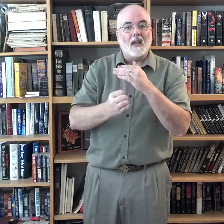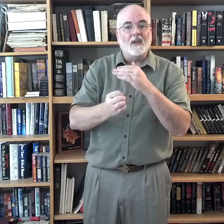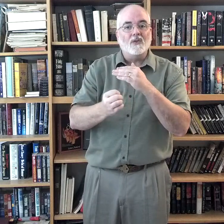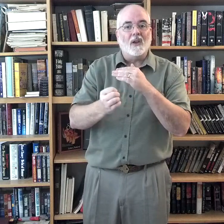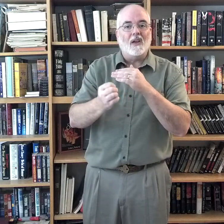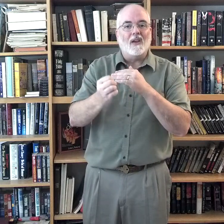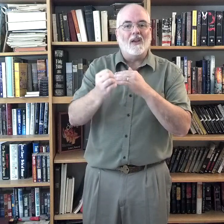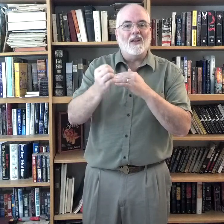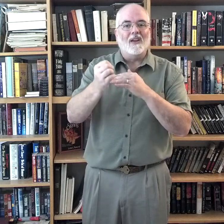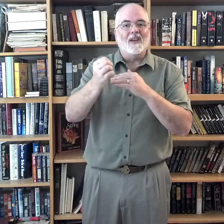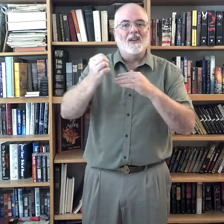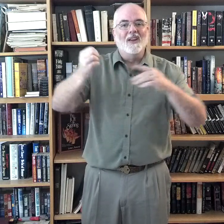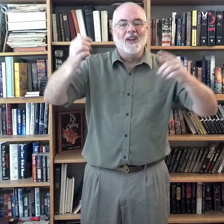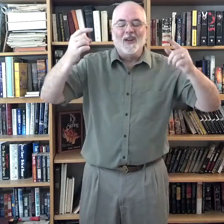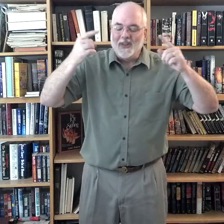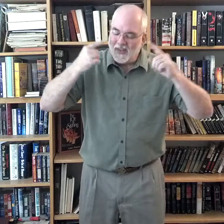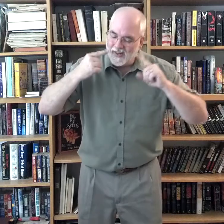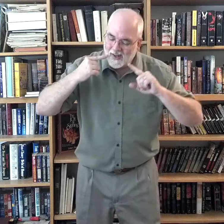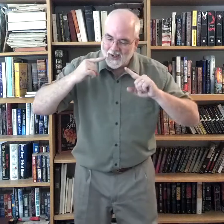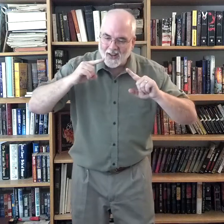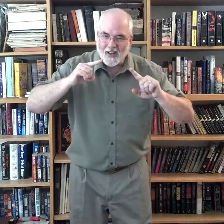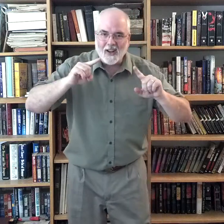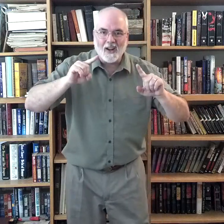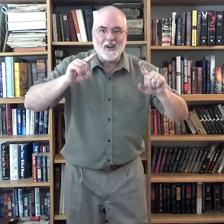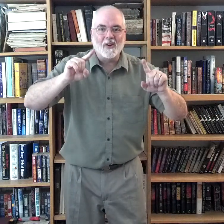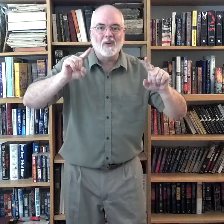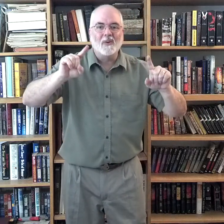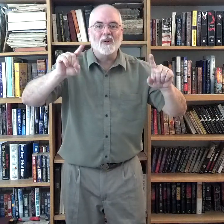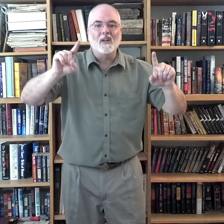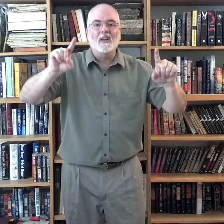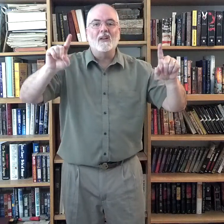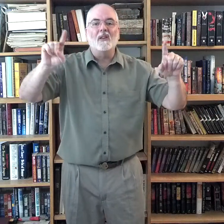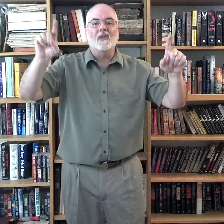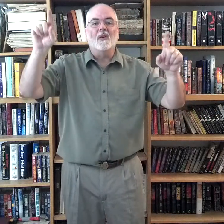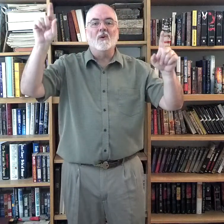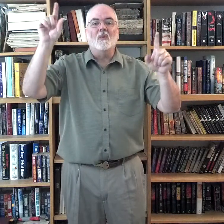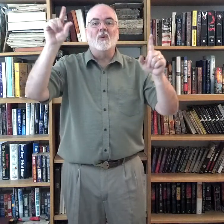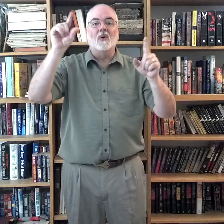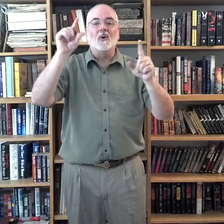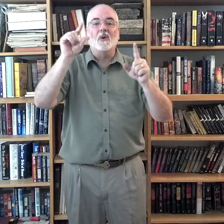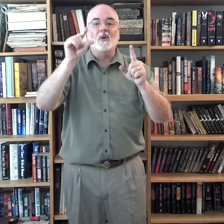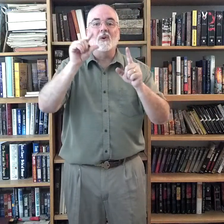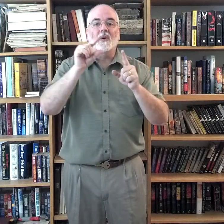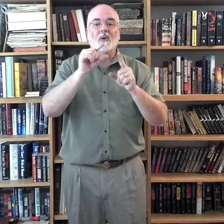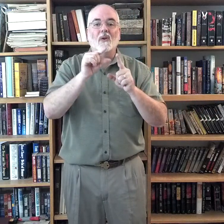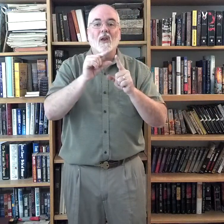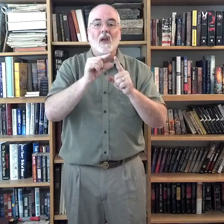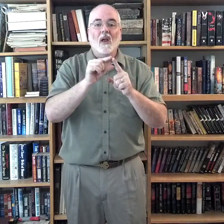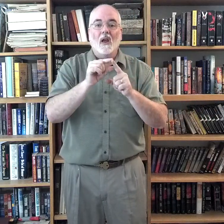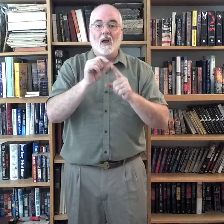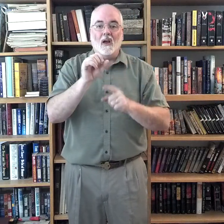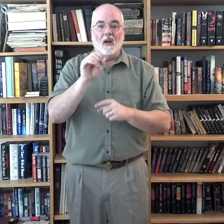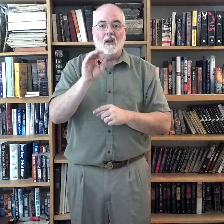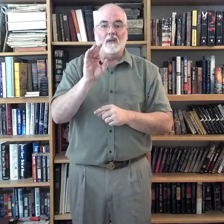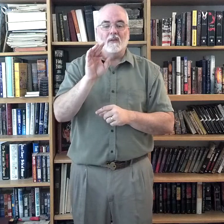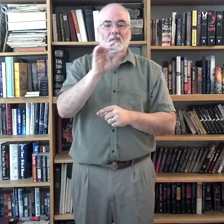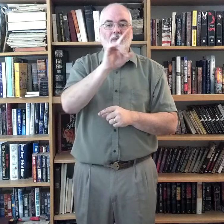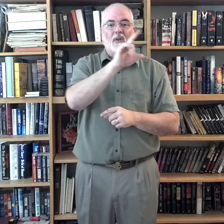declaring the word of the